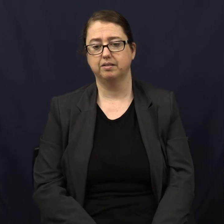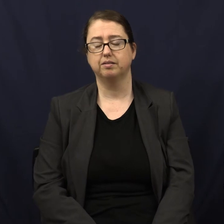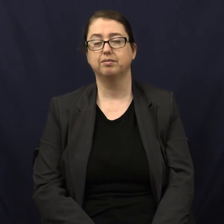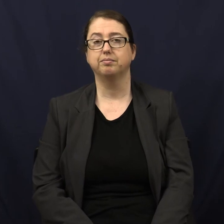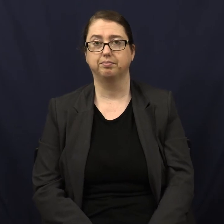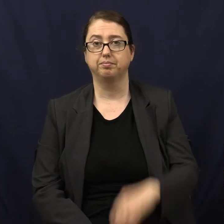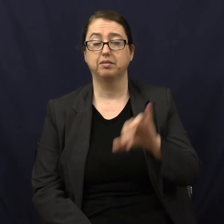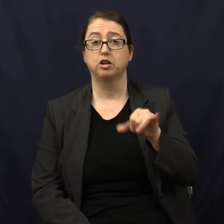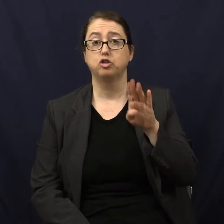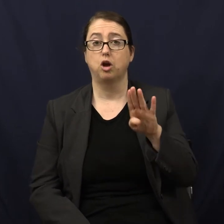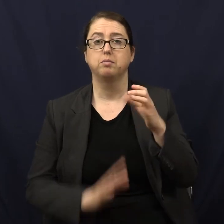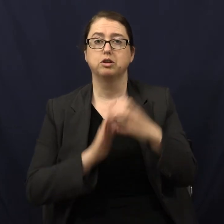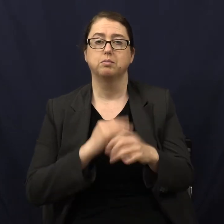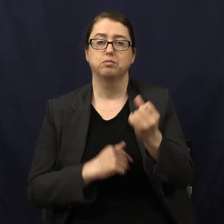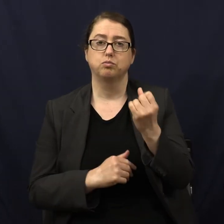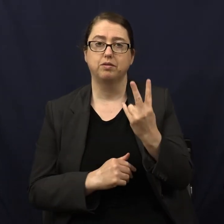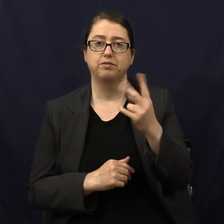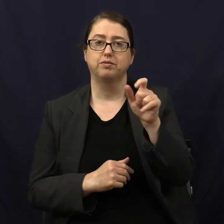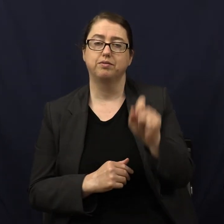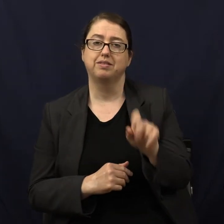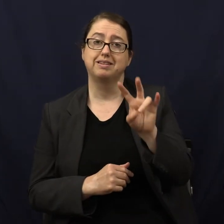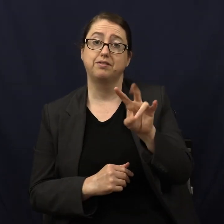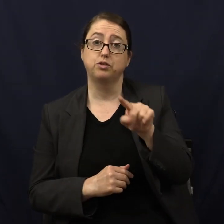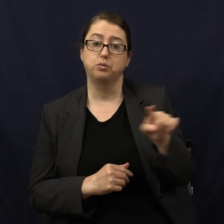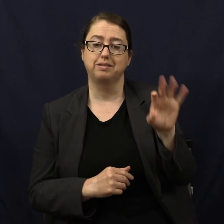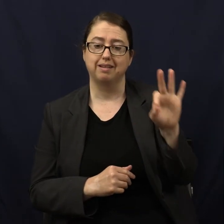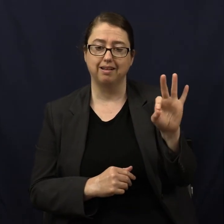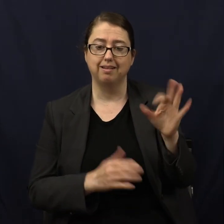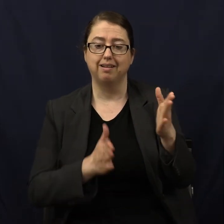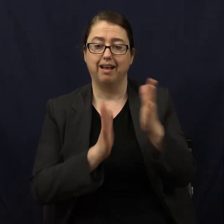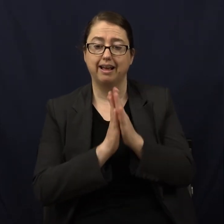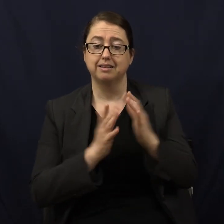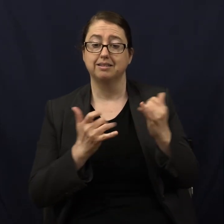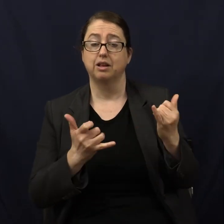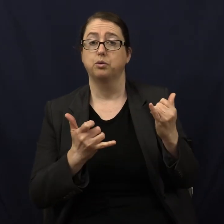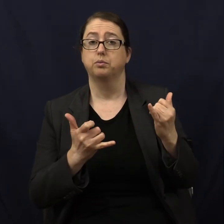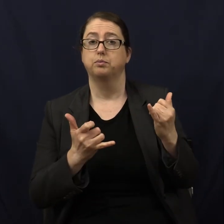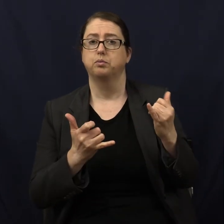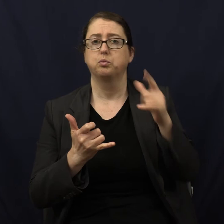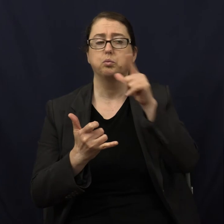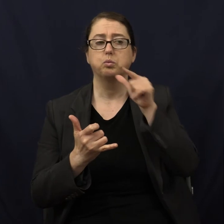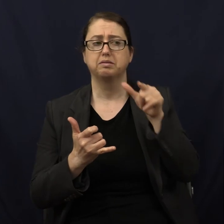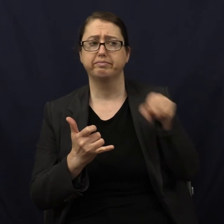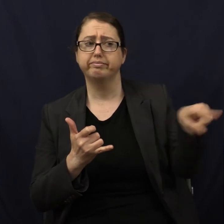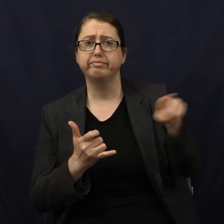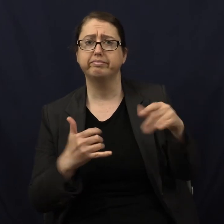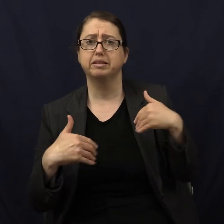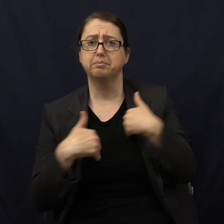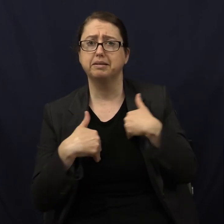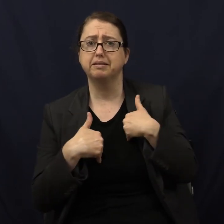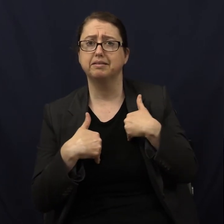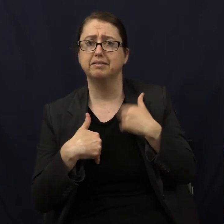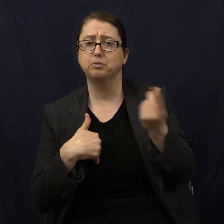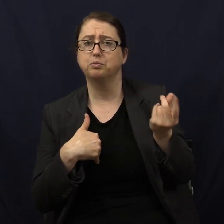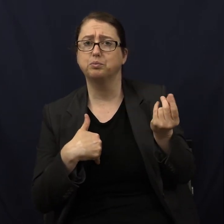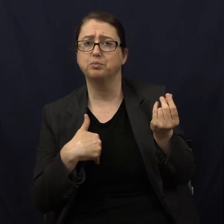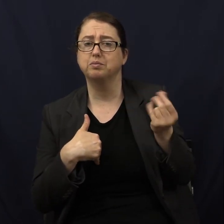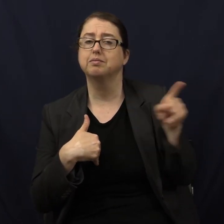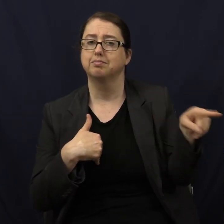So, Job chapter 12, verses 7 through 9. But ask now who? The beasts, and they will do what?